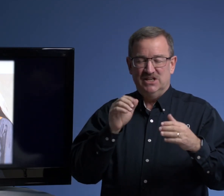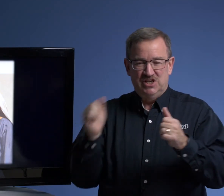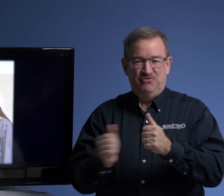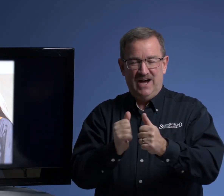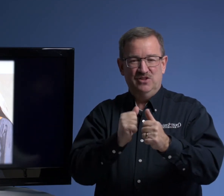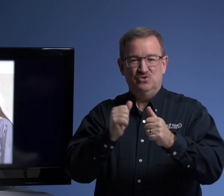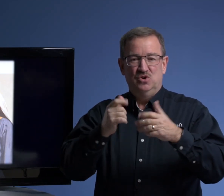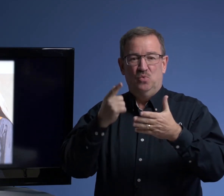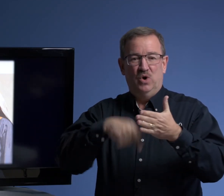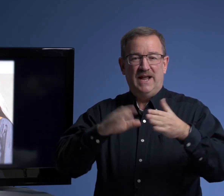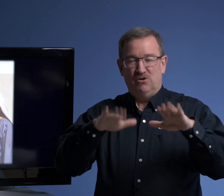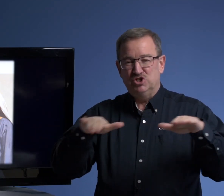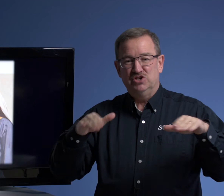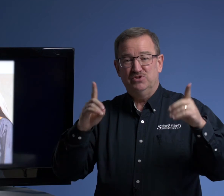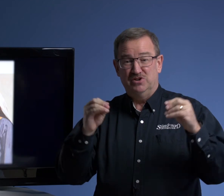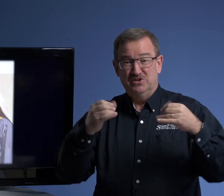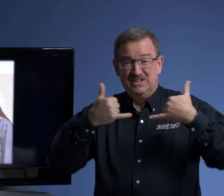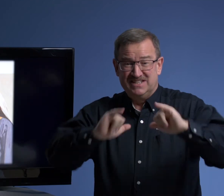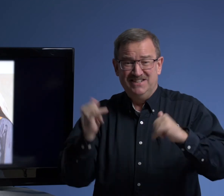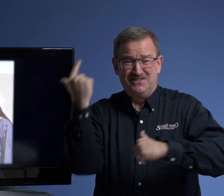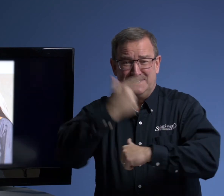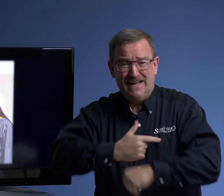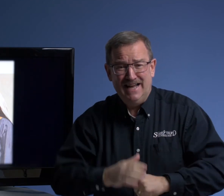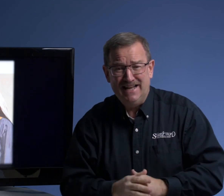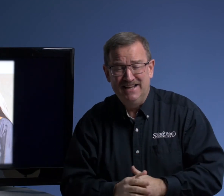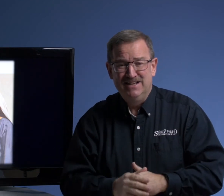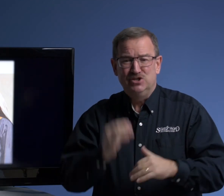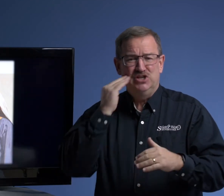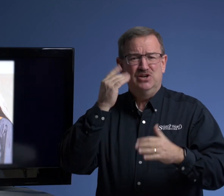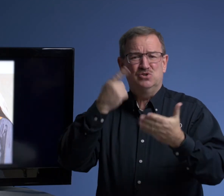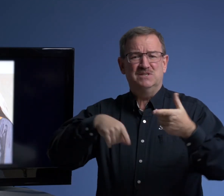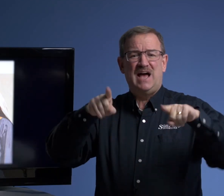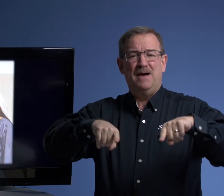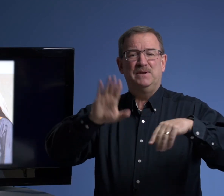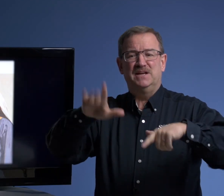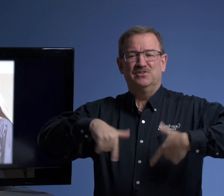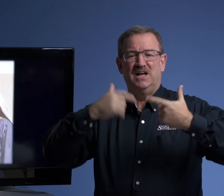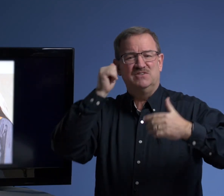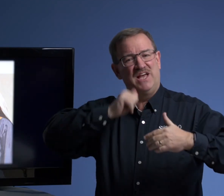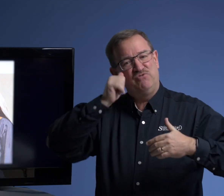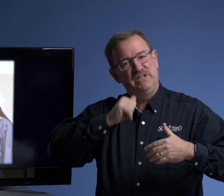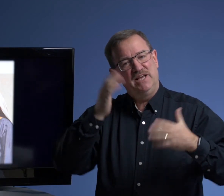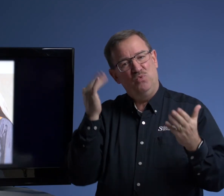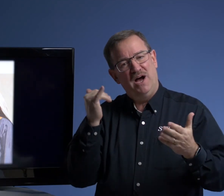she followed what our children are doing still today. She knows what's happening in their lives every day. Why?